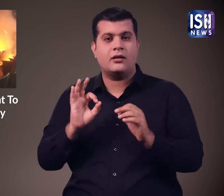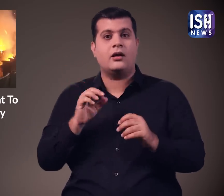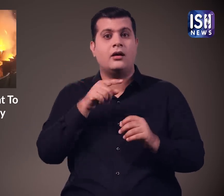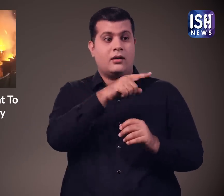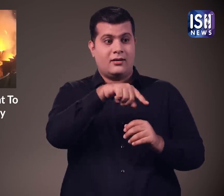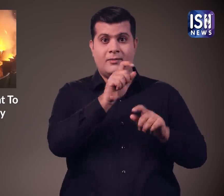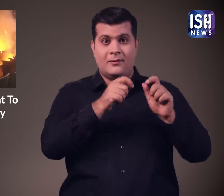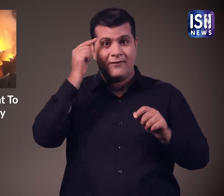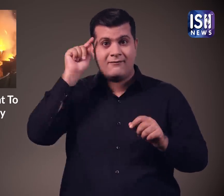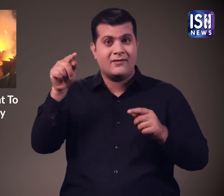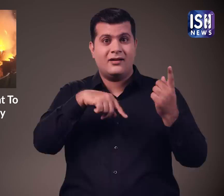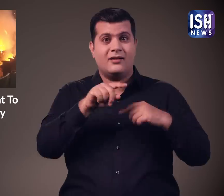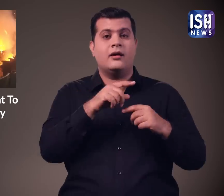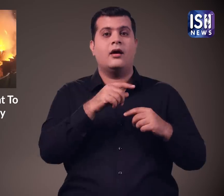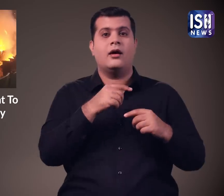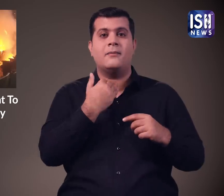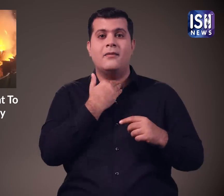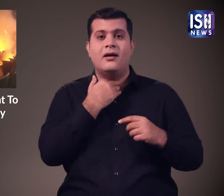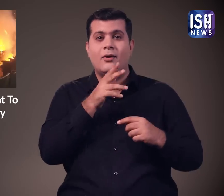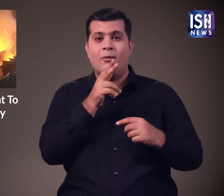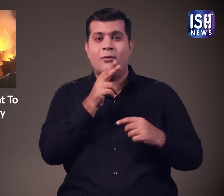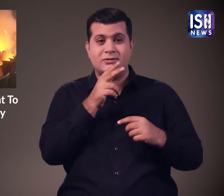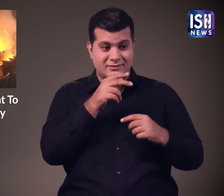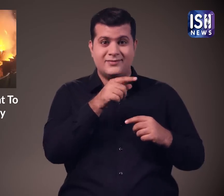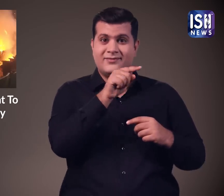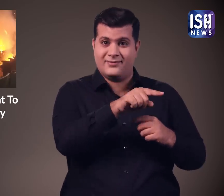Fans sacrificed two goats and smeared the blood on his banner.